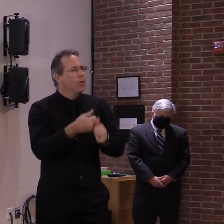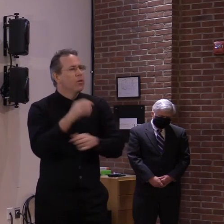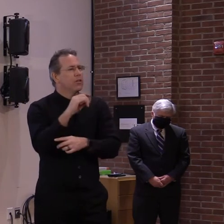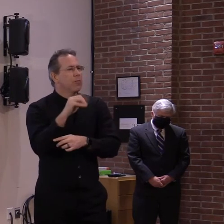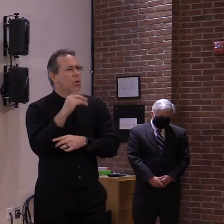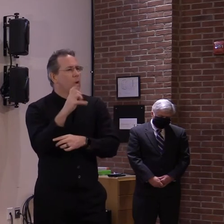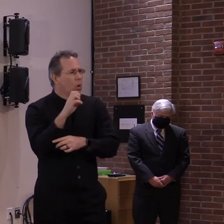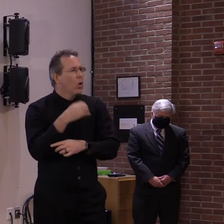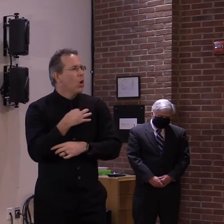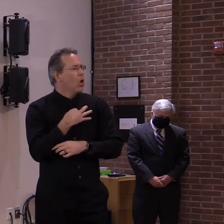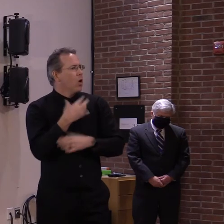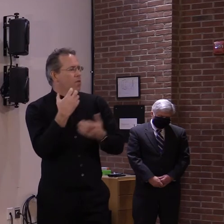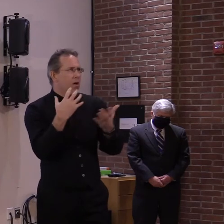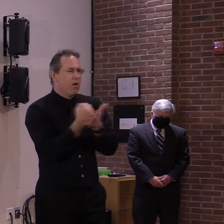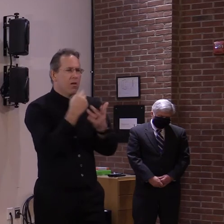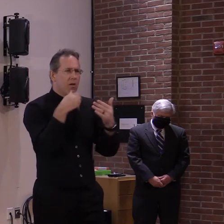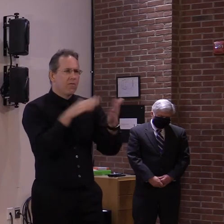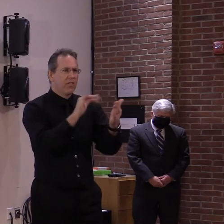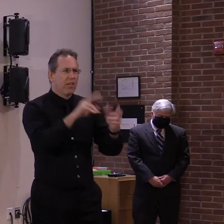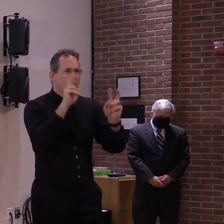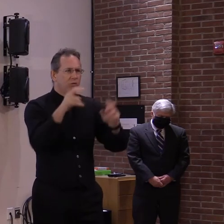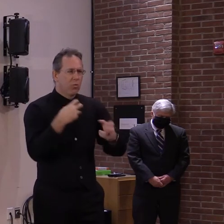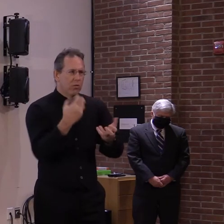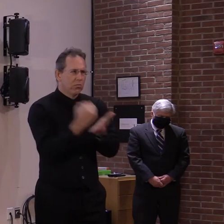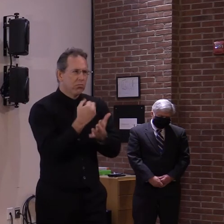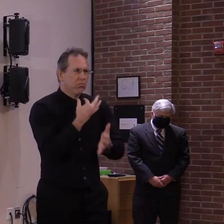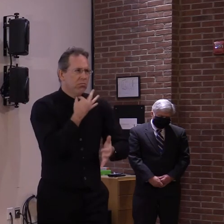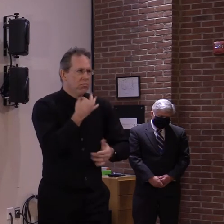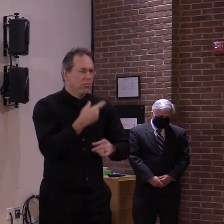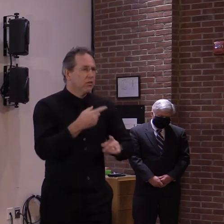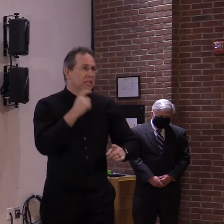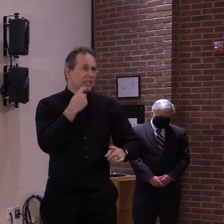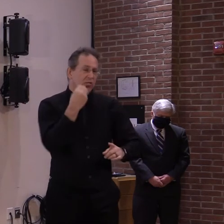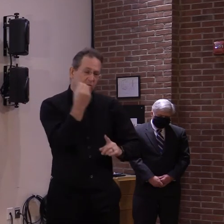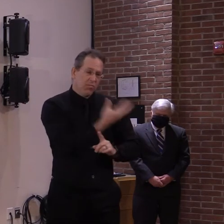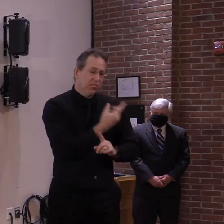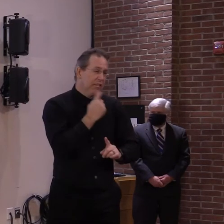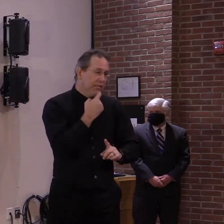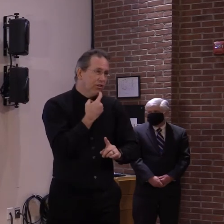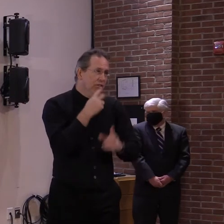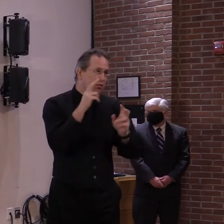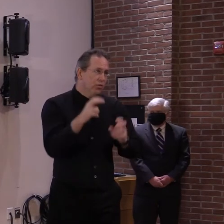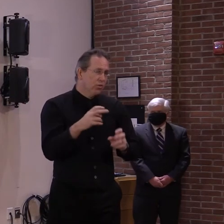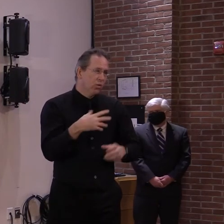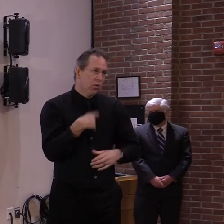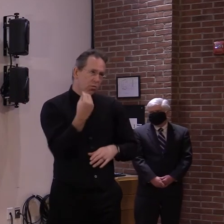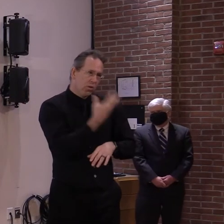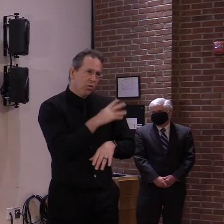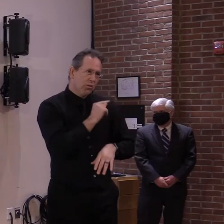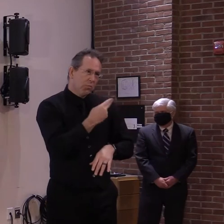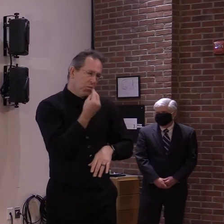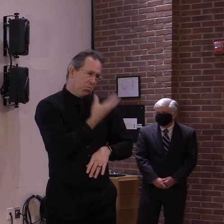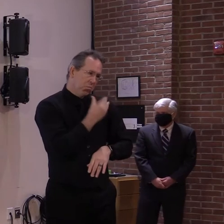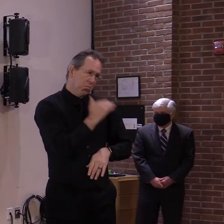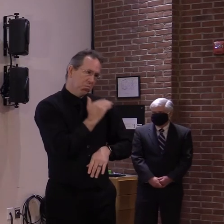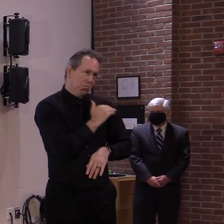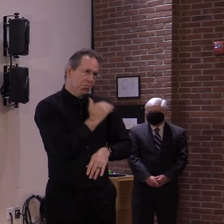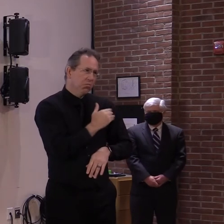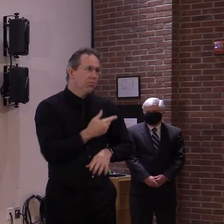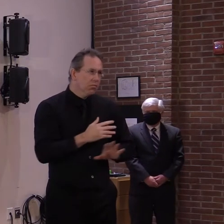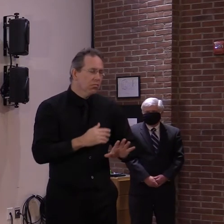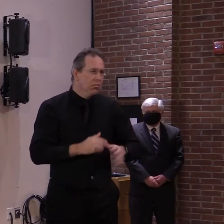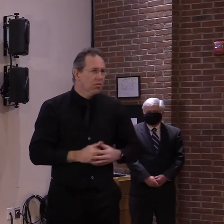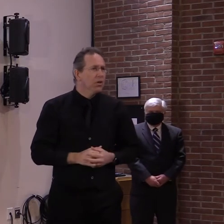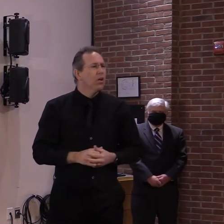it's being taken seriously. And I, I'd be interested in that data when it's available. That being said, um, I'd like to ask about